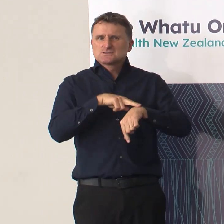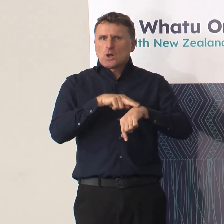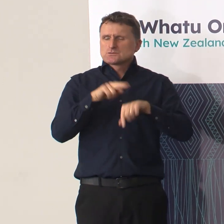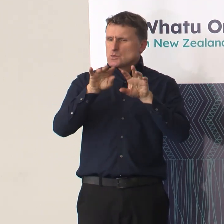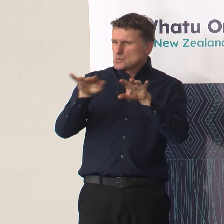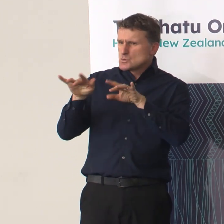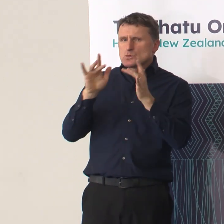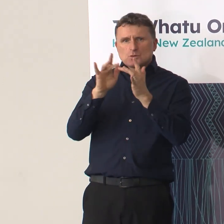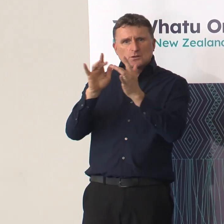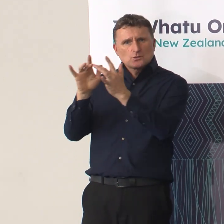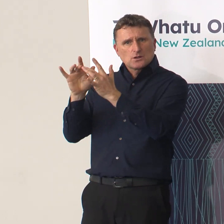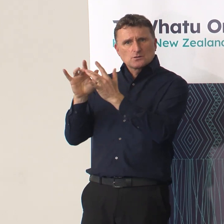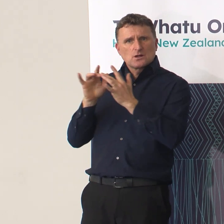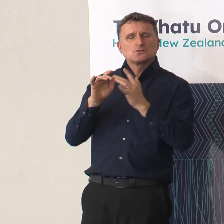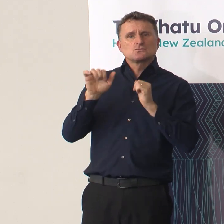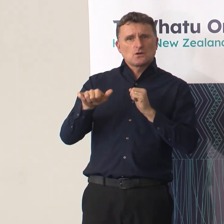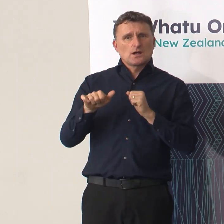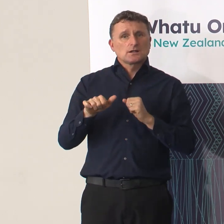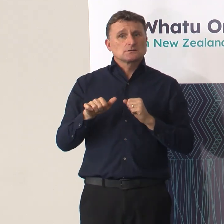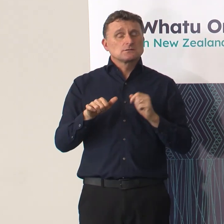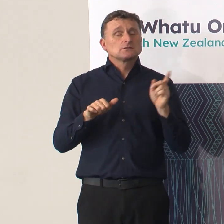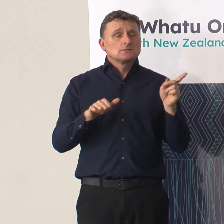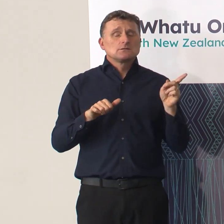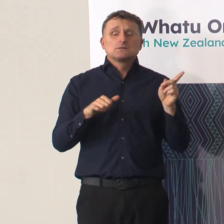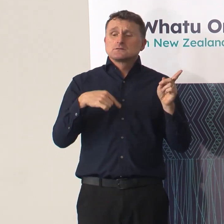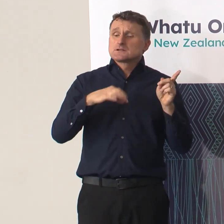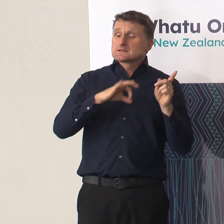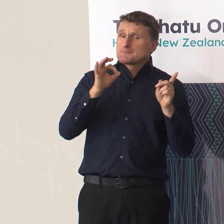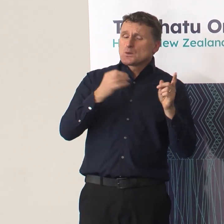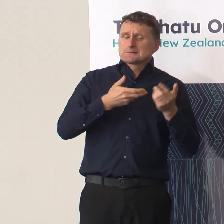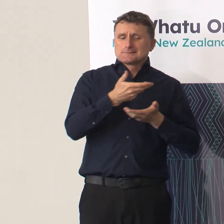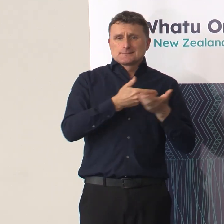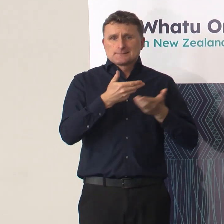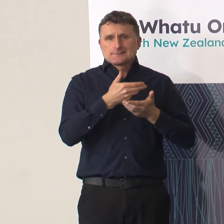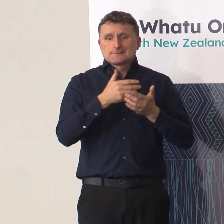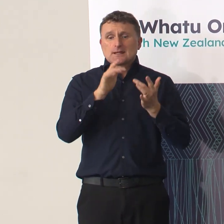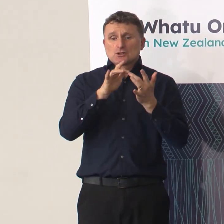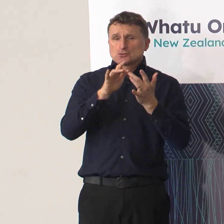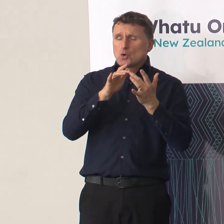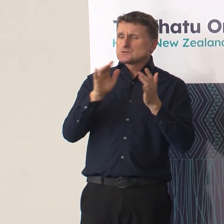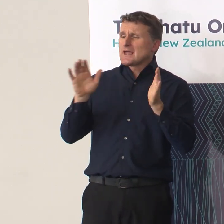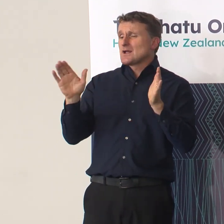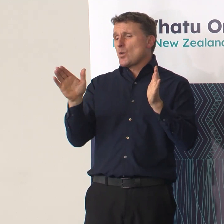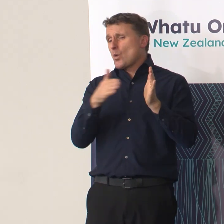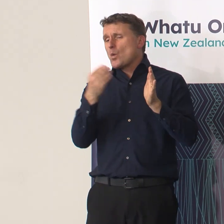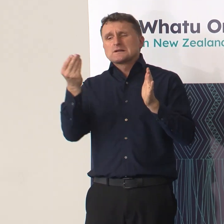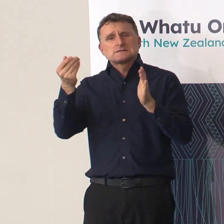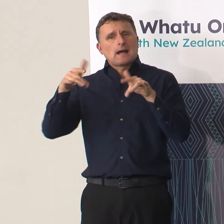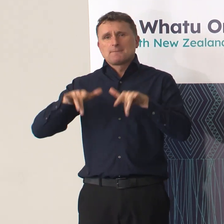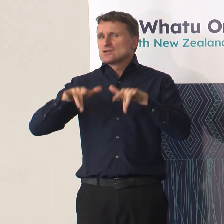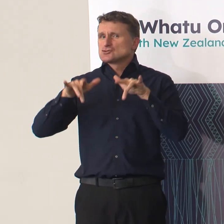I caught up with that this morning. We're making really good progress on, we haven't managed to contact all of them yet, but all of them we have.